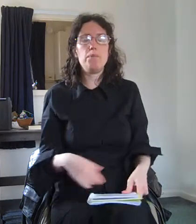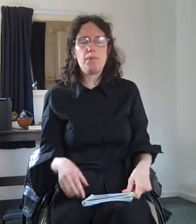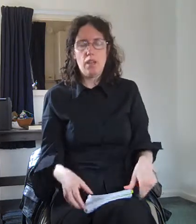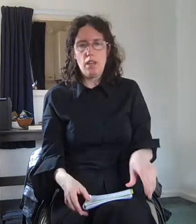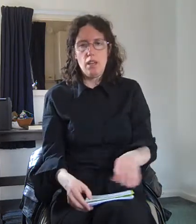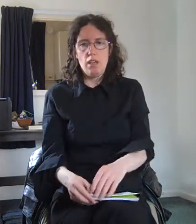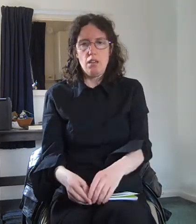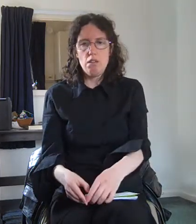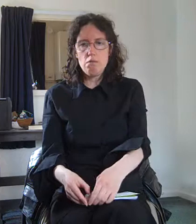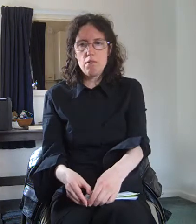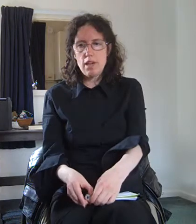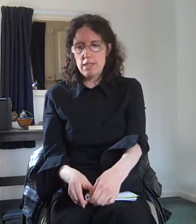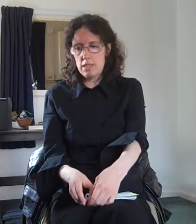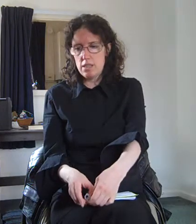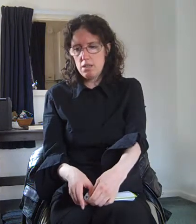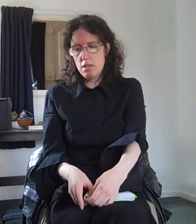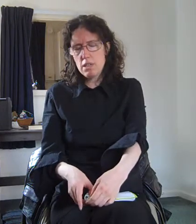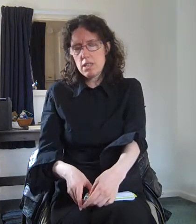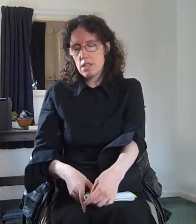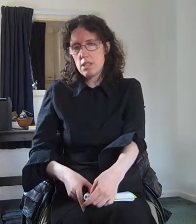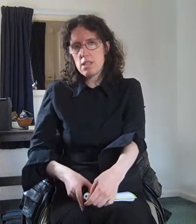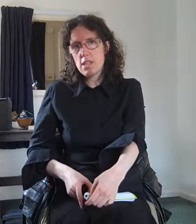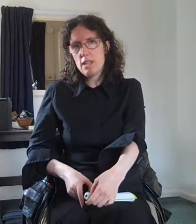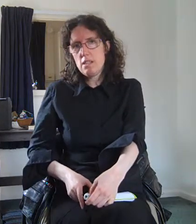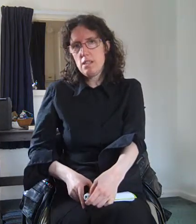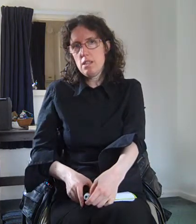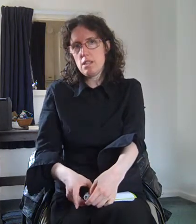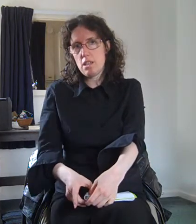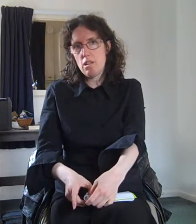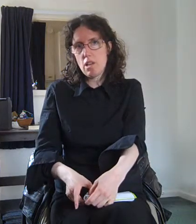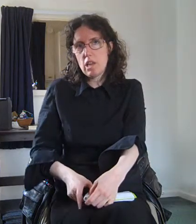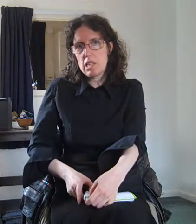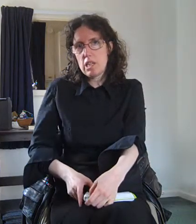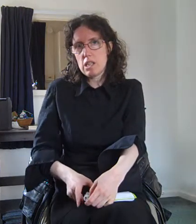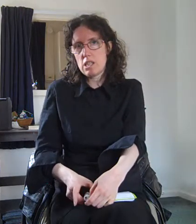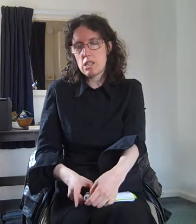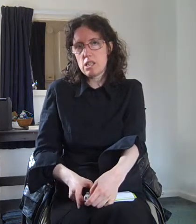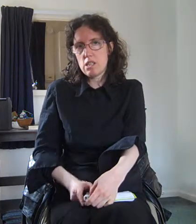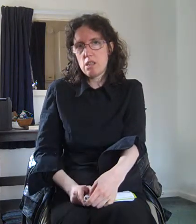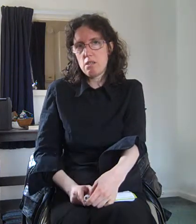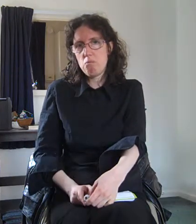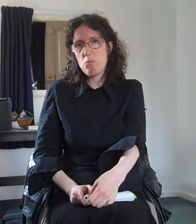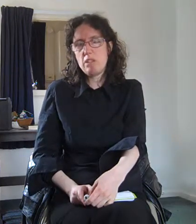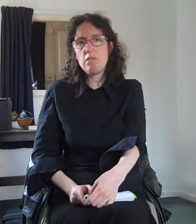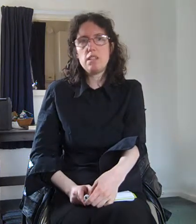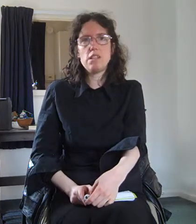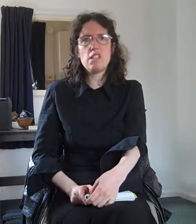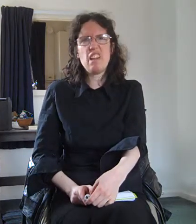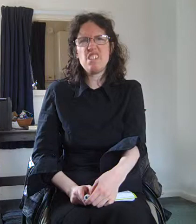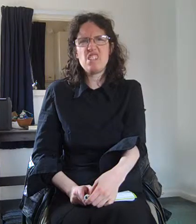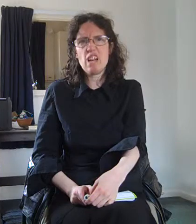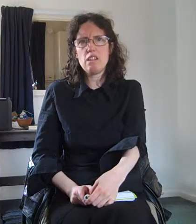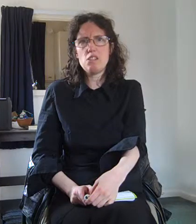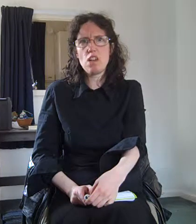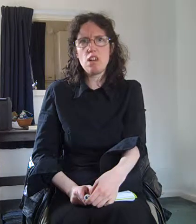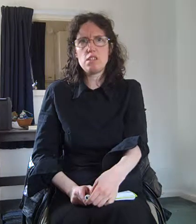right no it doesn't the standard eye test um where you read the snellen chart